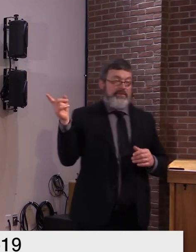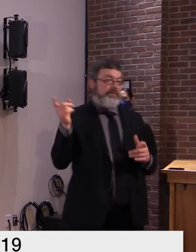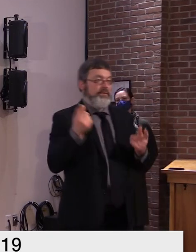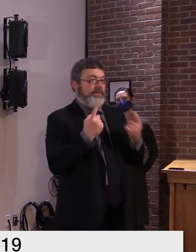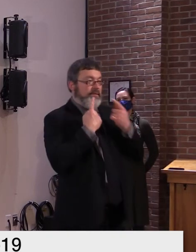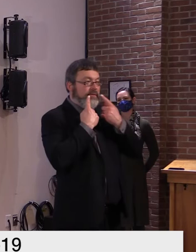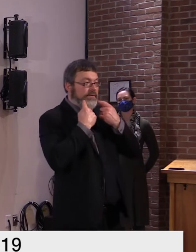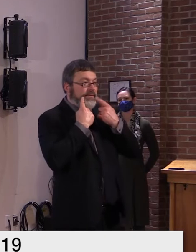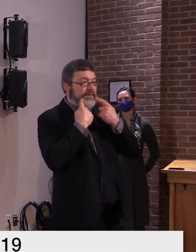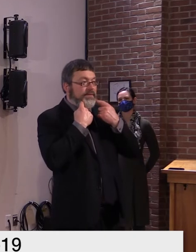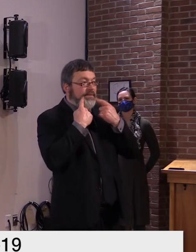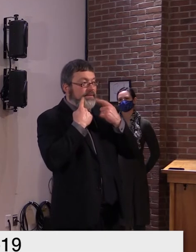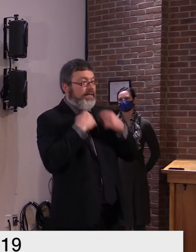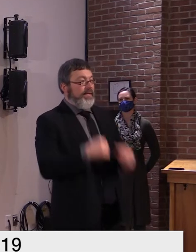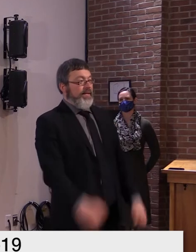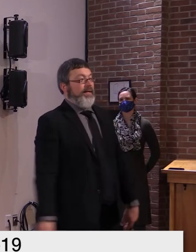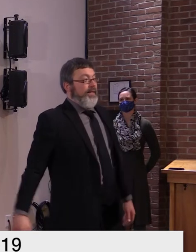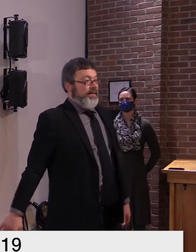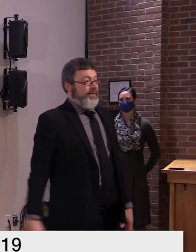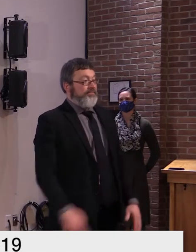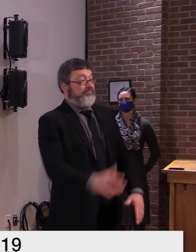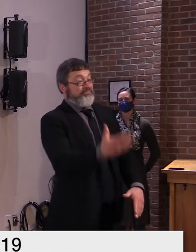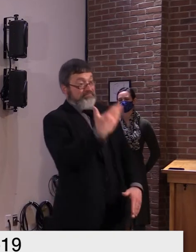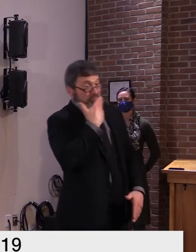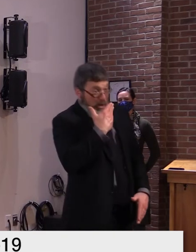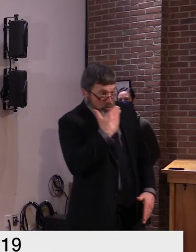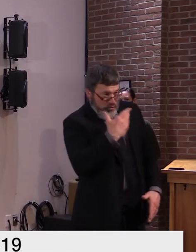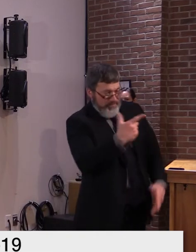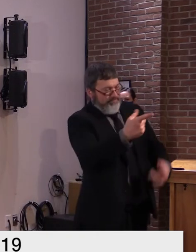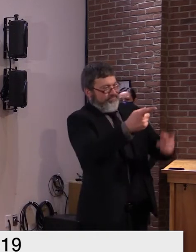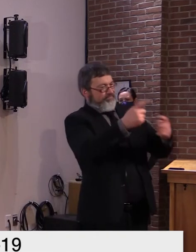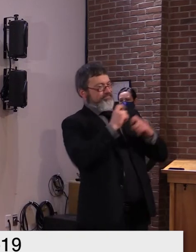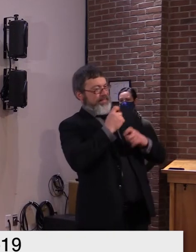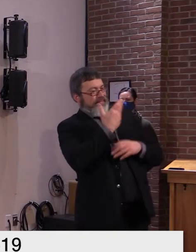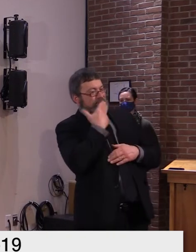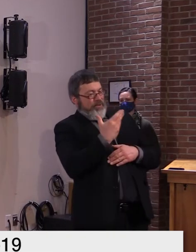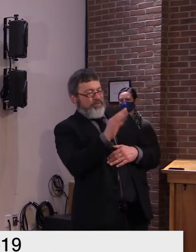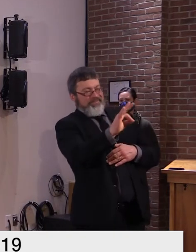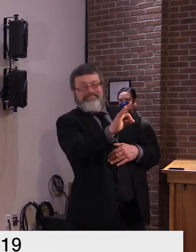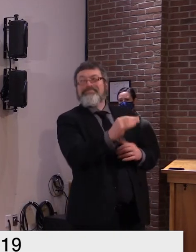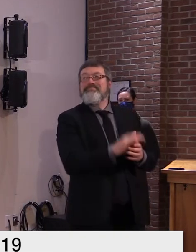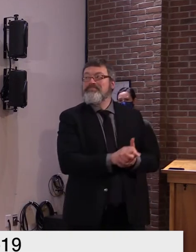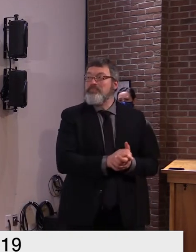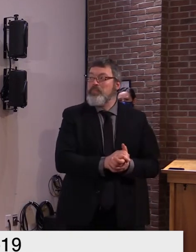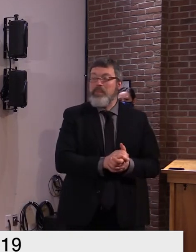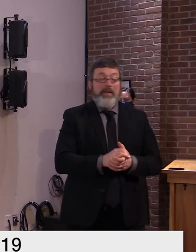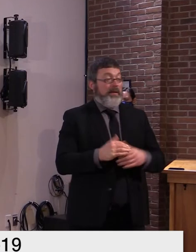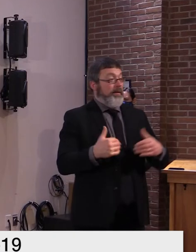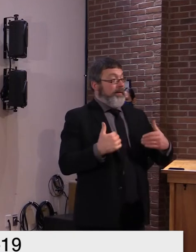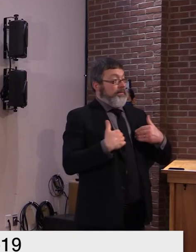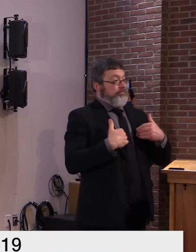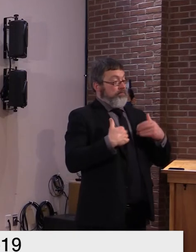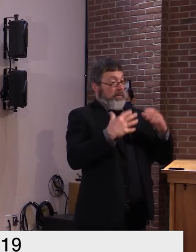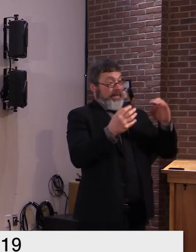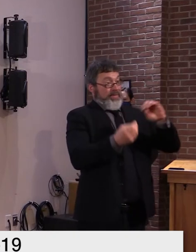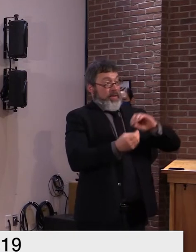Our communications team will appreciate that. With regard to the numbers, you know,